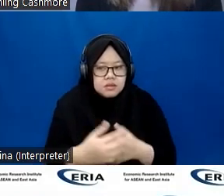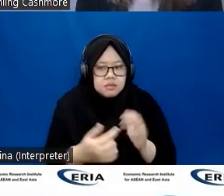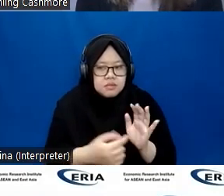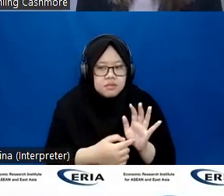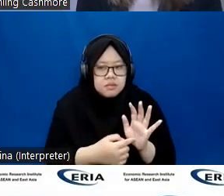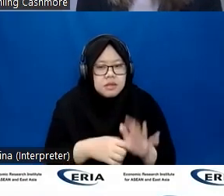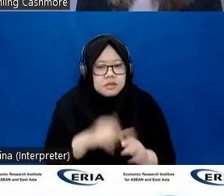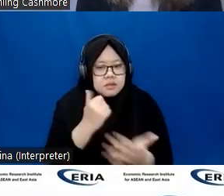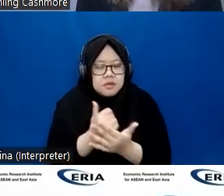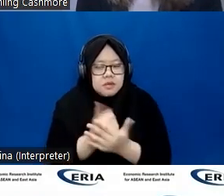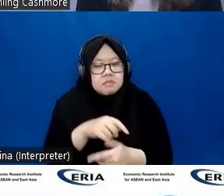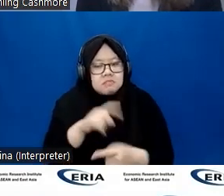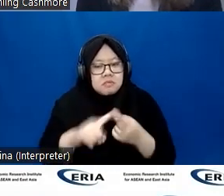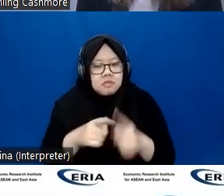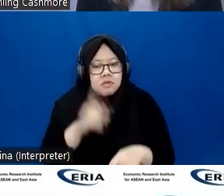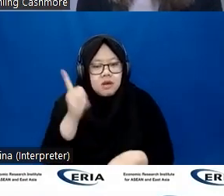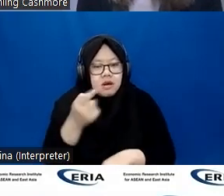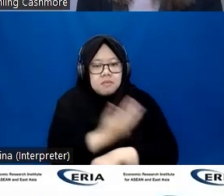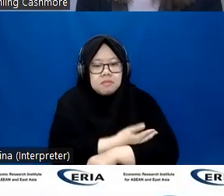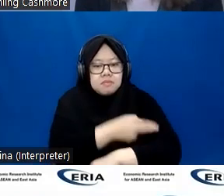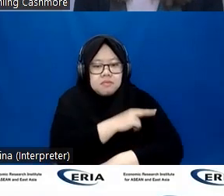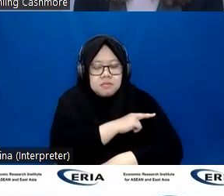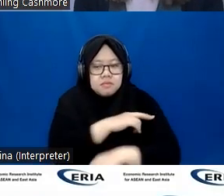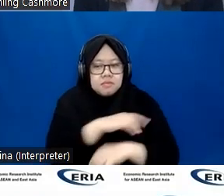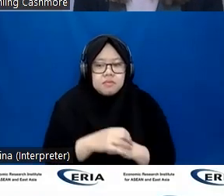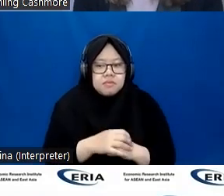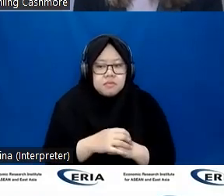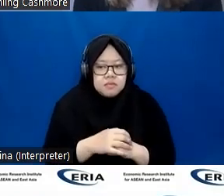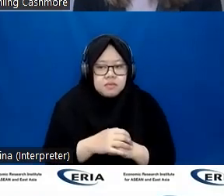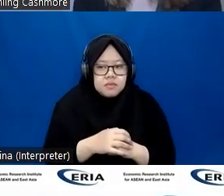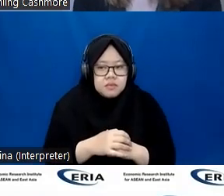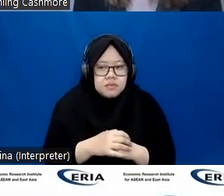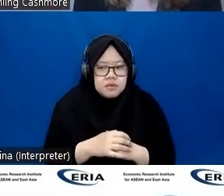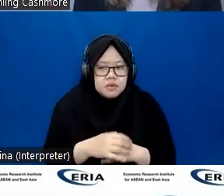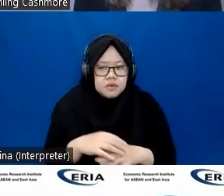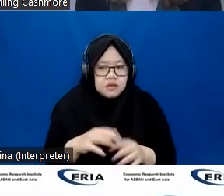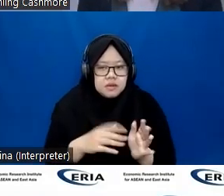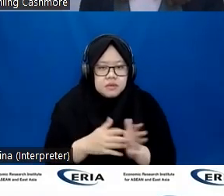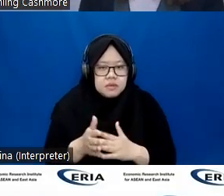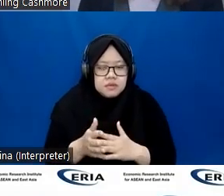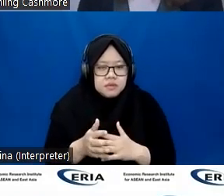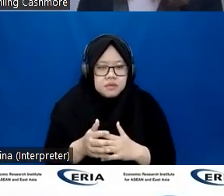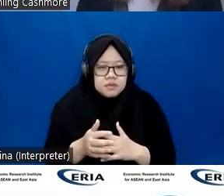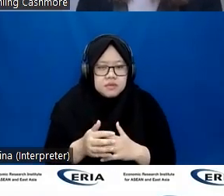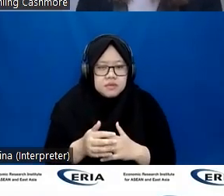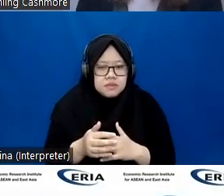And, and I think that, and really needs to come across more. If you could go to the next slide, please.